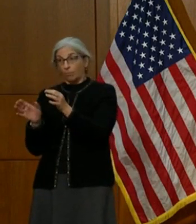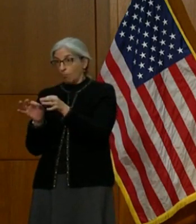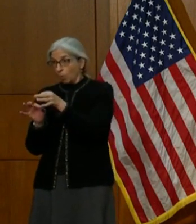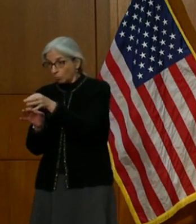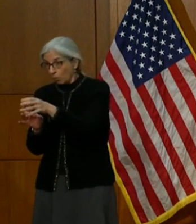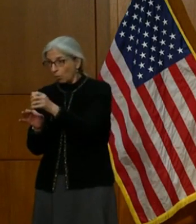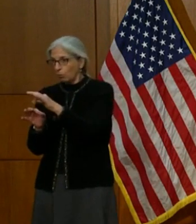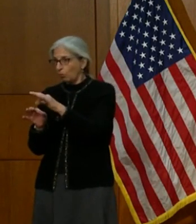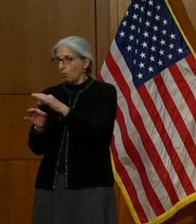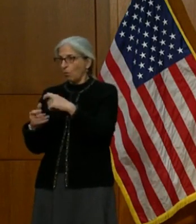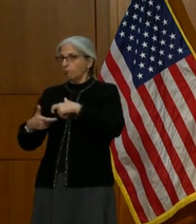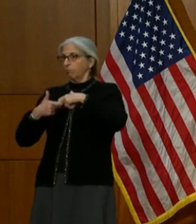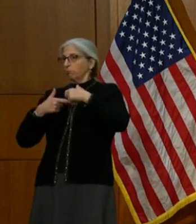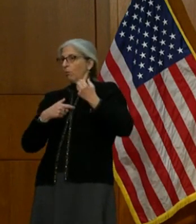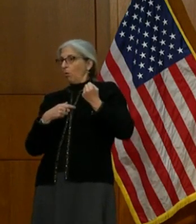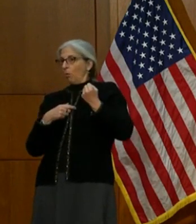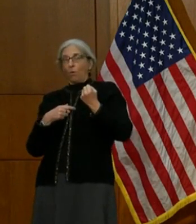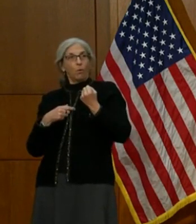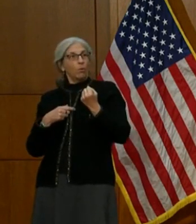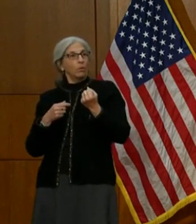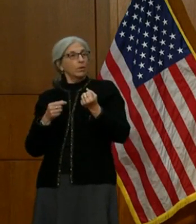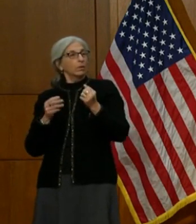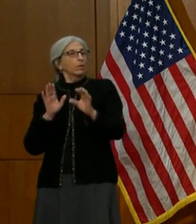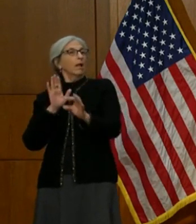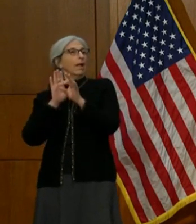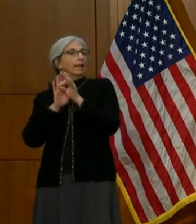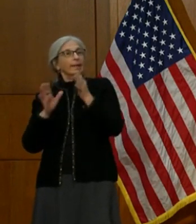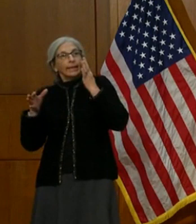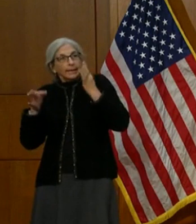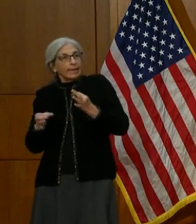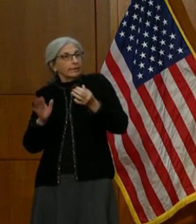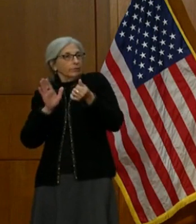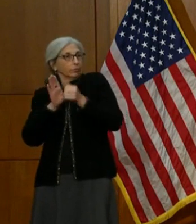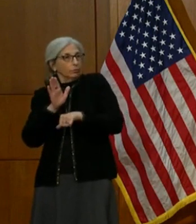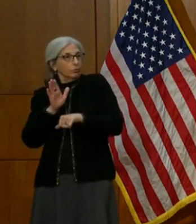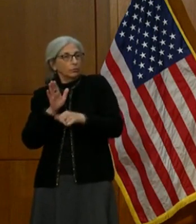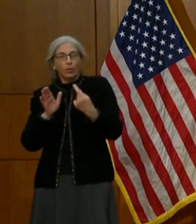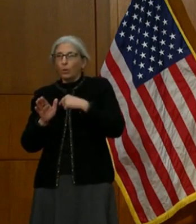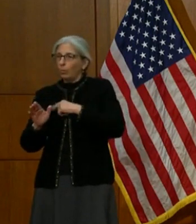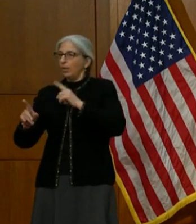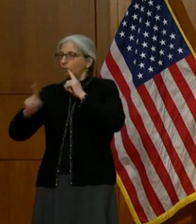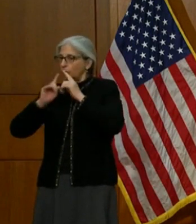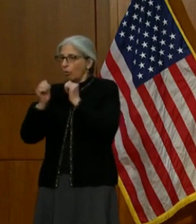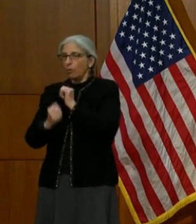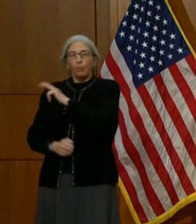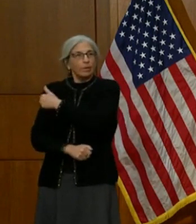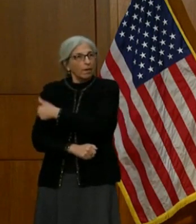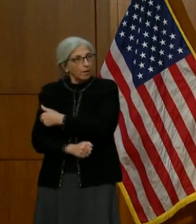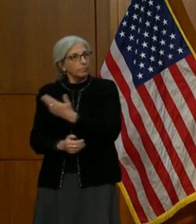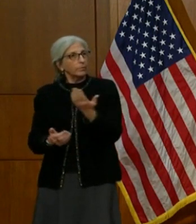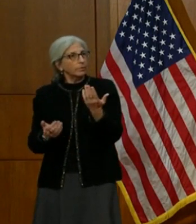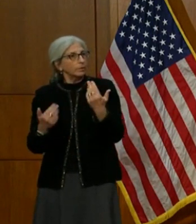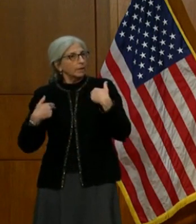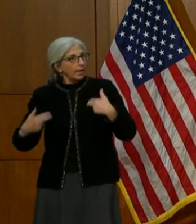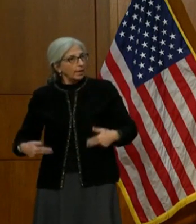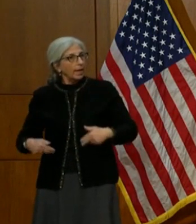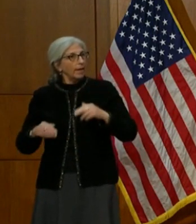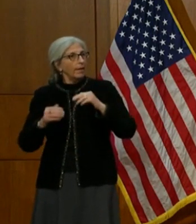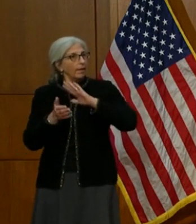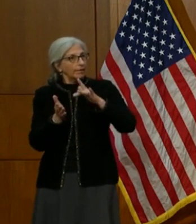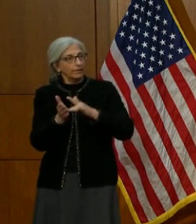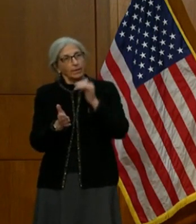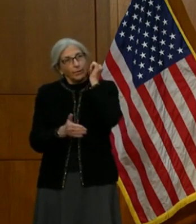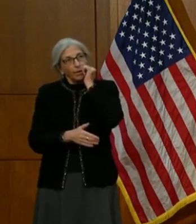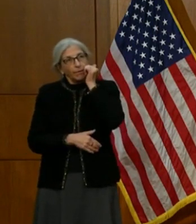so we have that communication on a daily basis. And if we need to take further